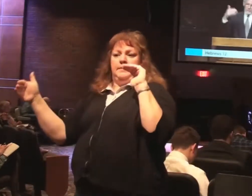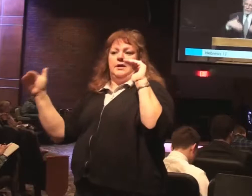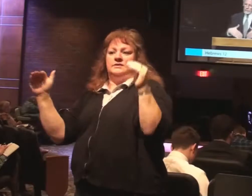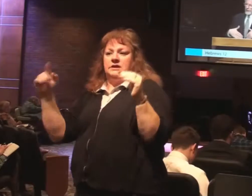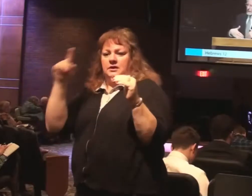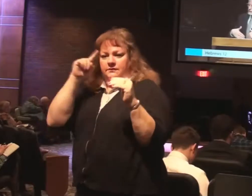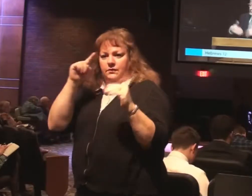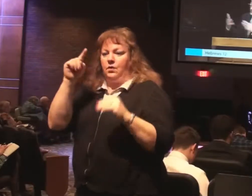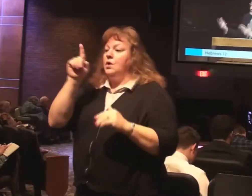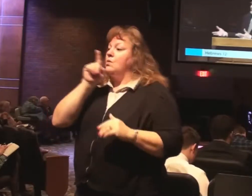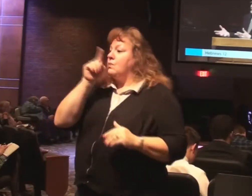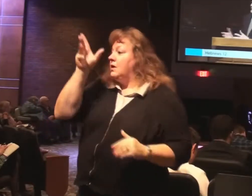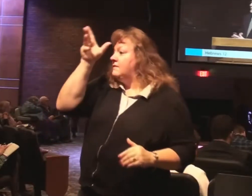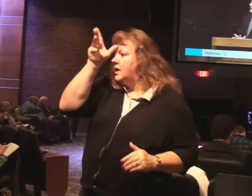physical father with physical children.